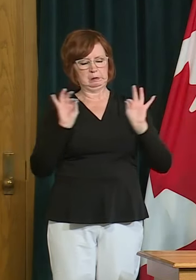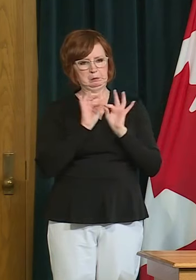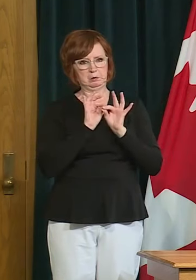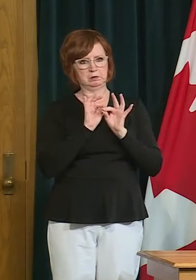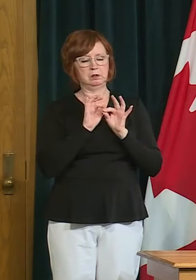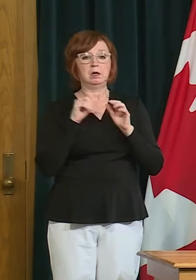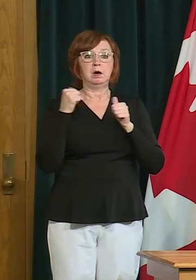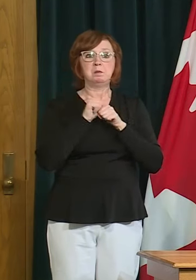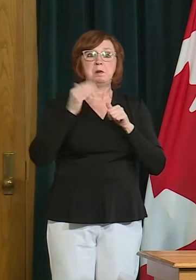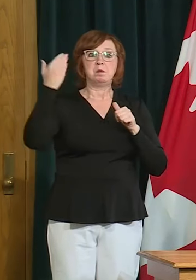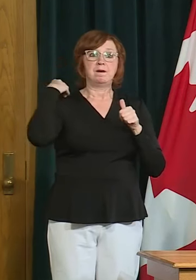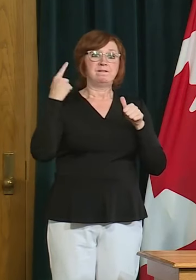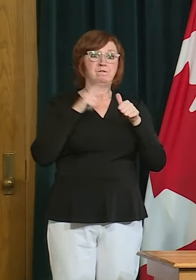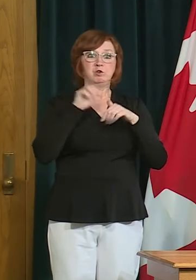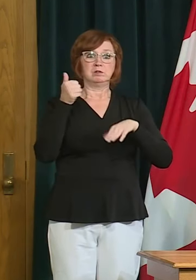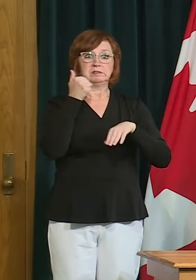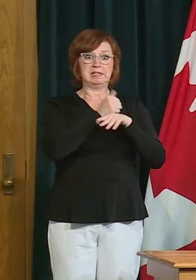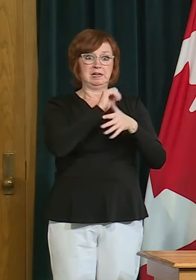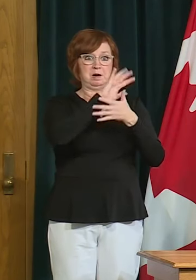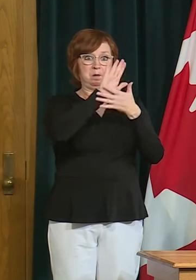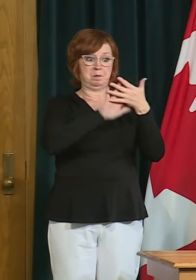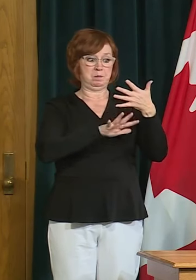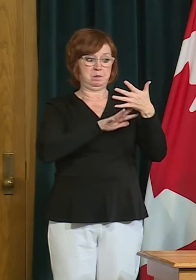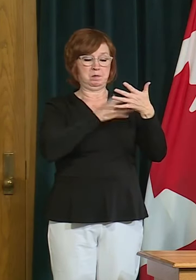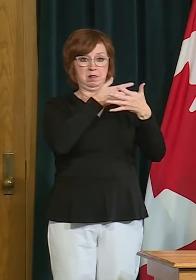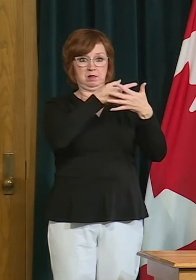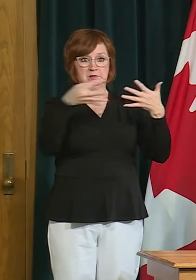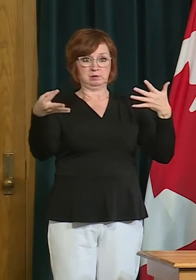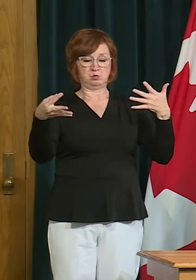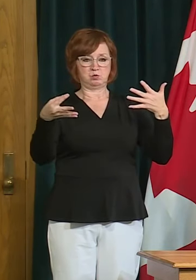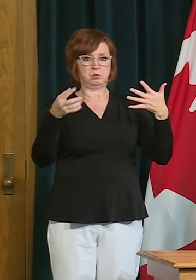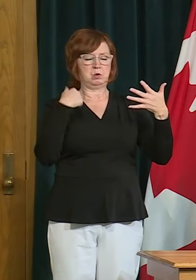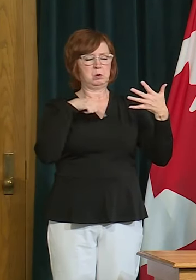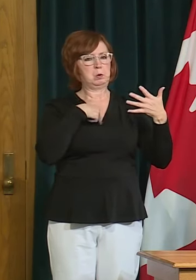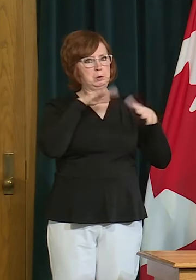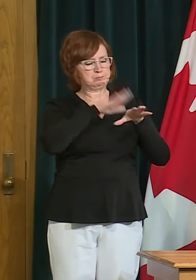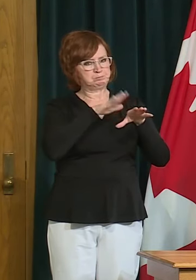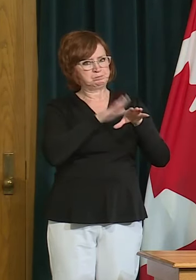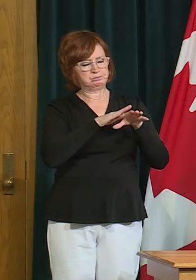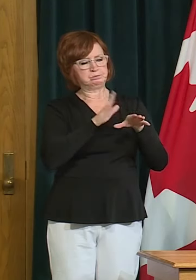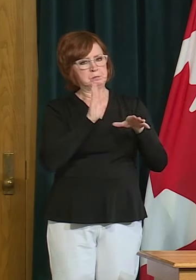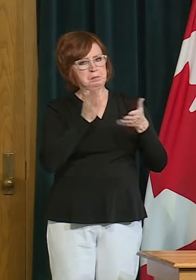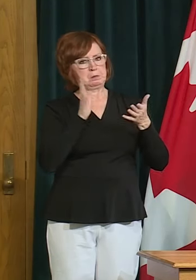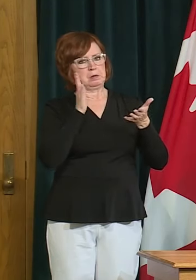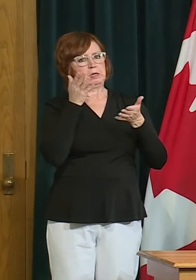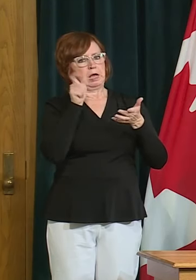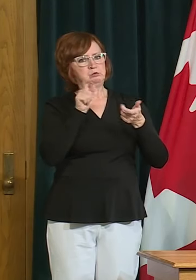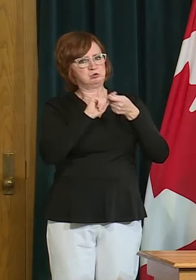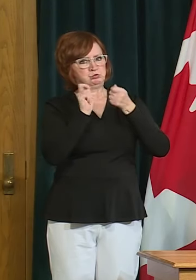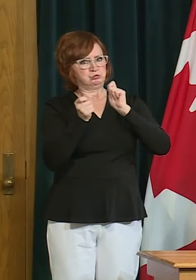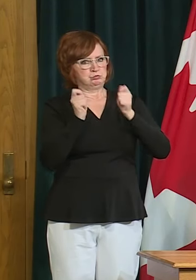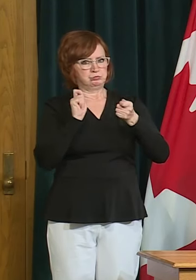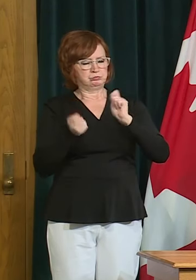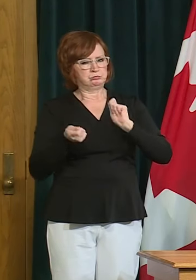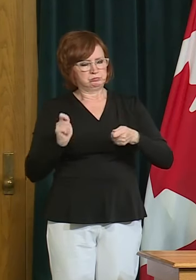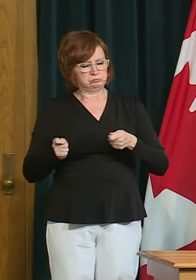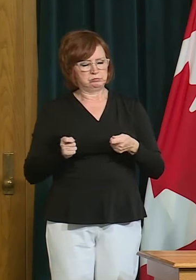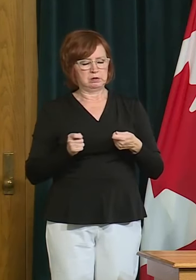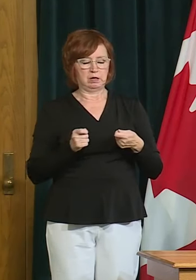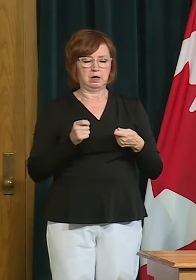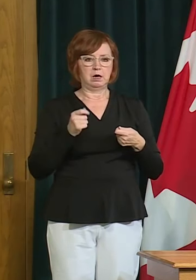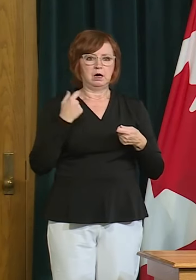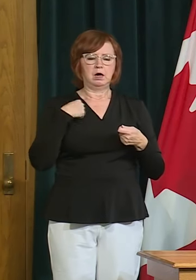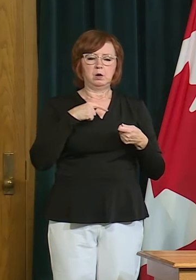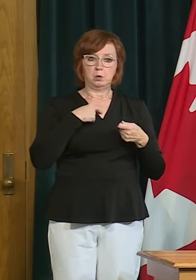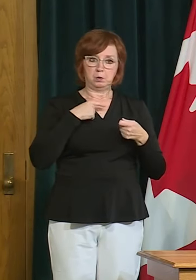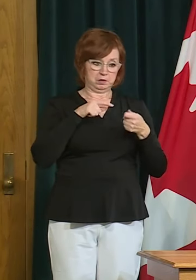a guideline or a framework and we'll be refining it as we go along and we have included a number of additional uh activities